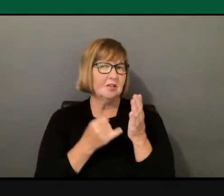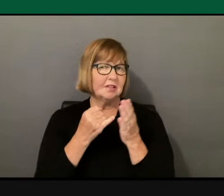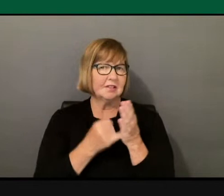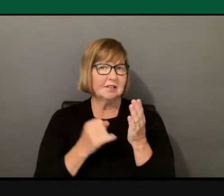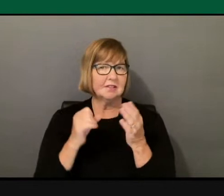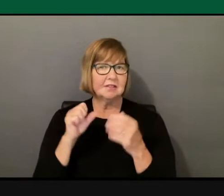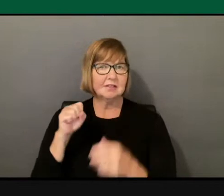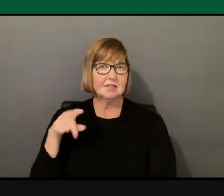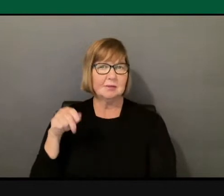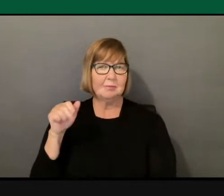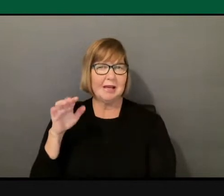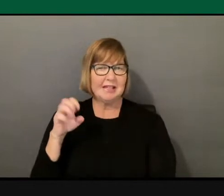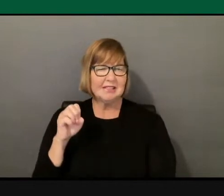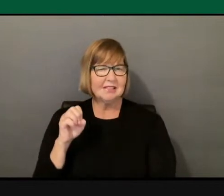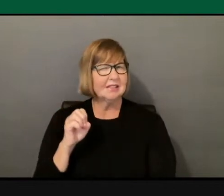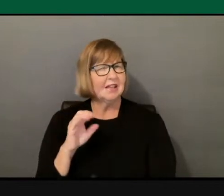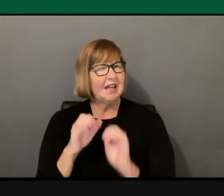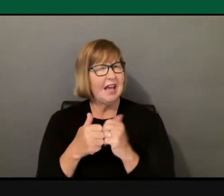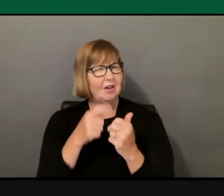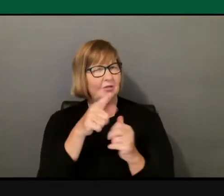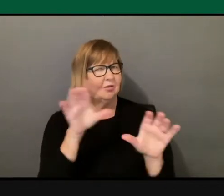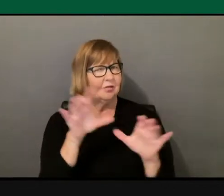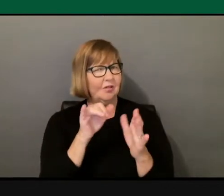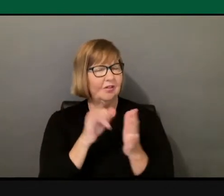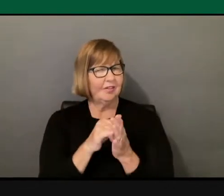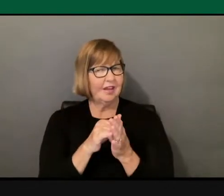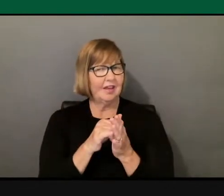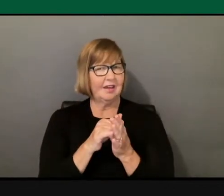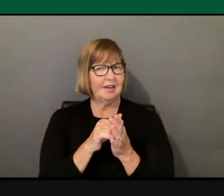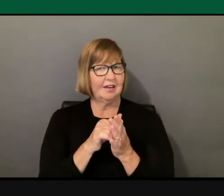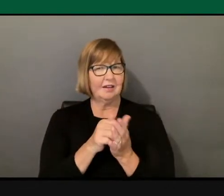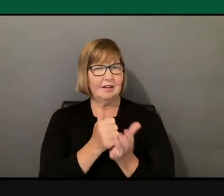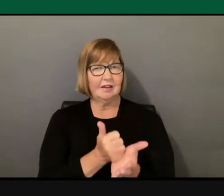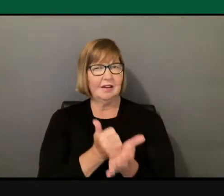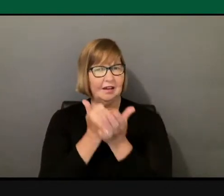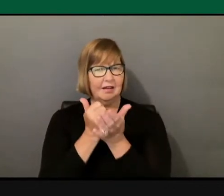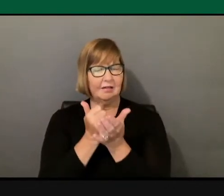you do this and ways and how it helps communities heal?